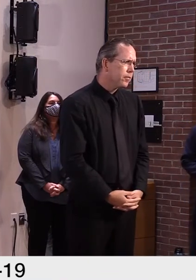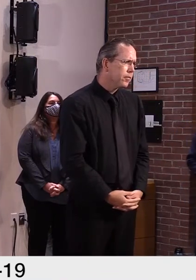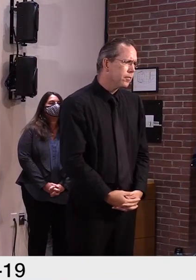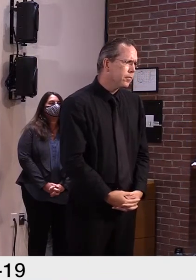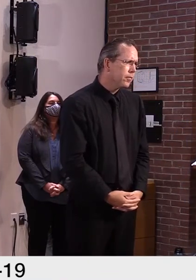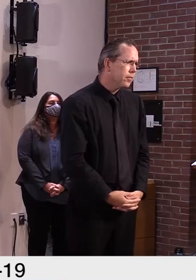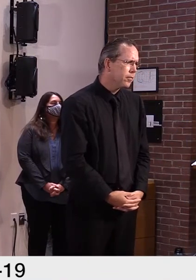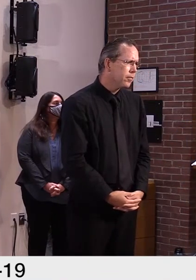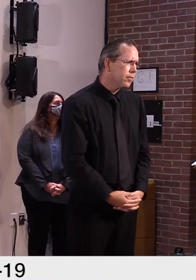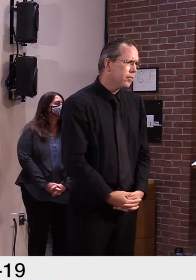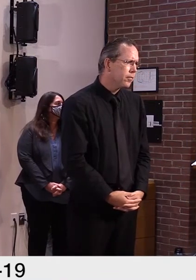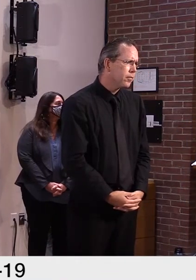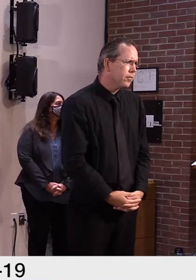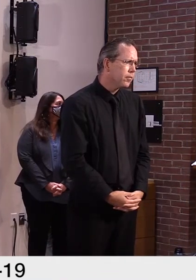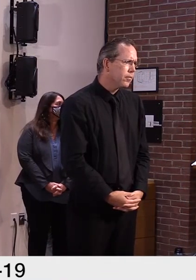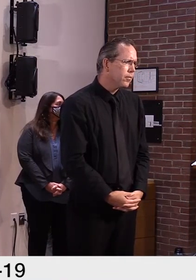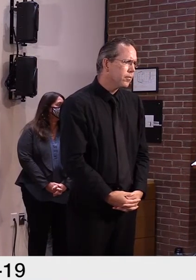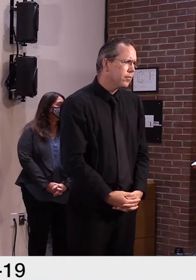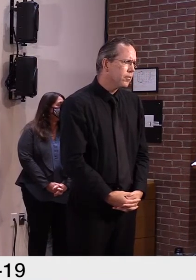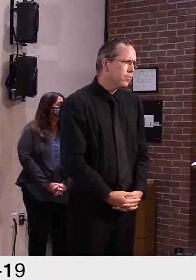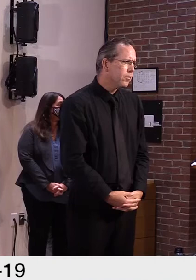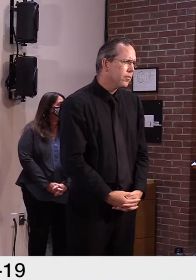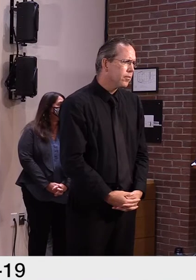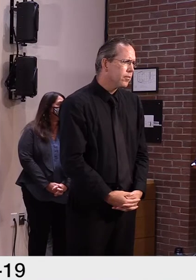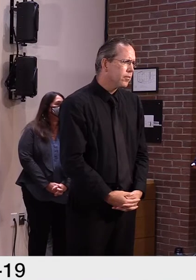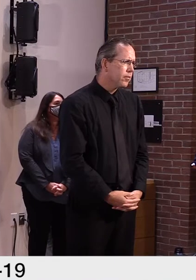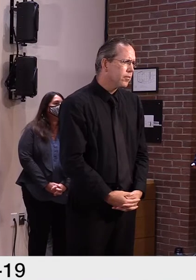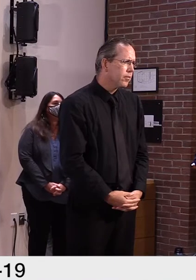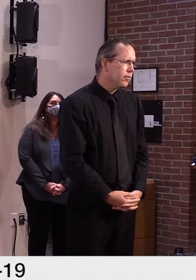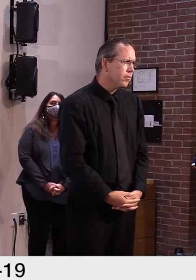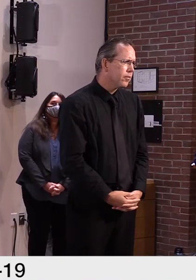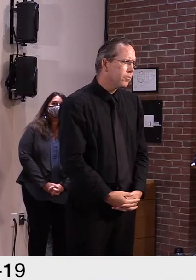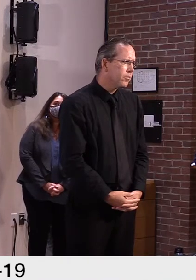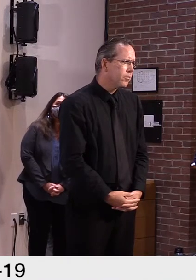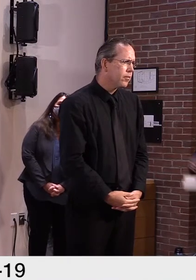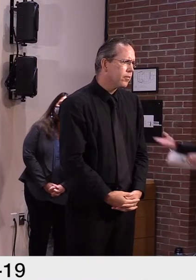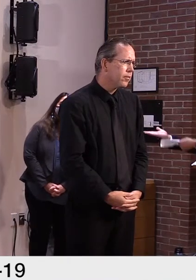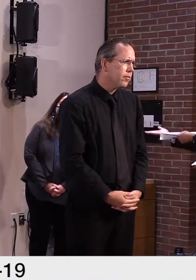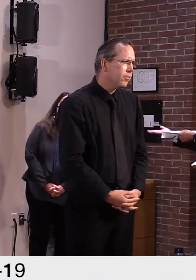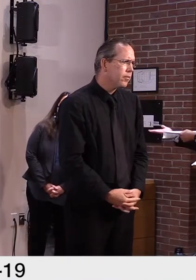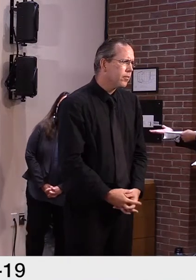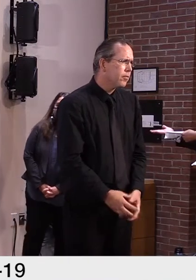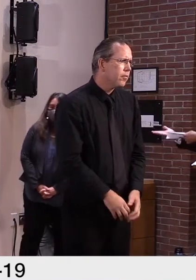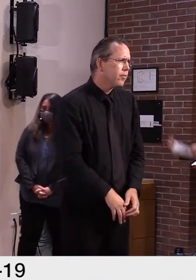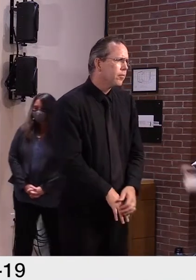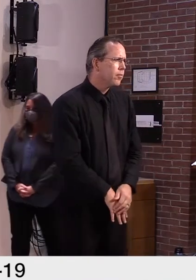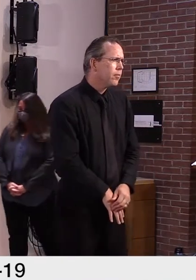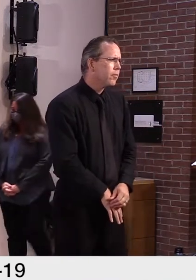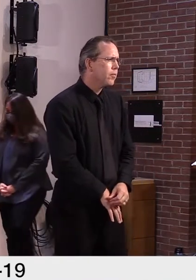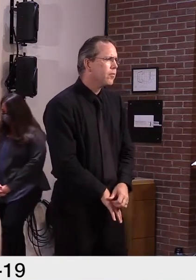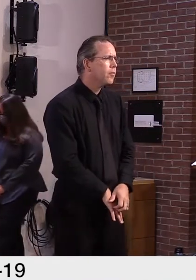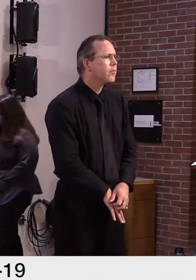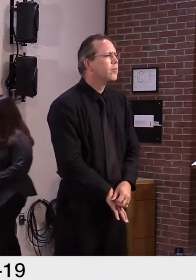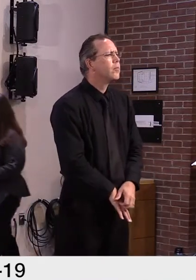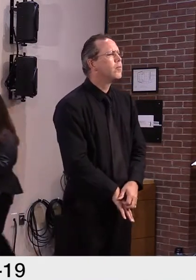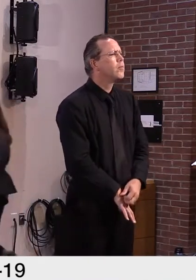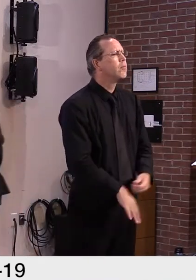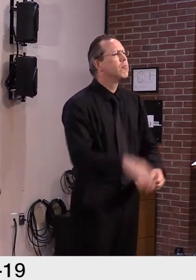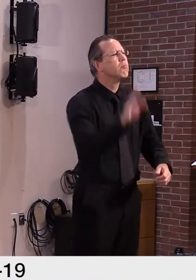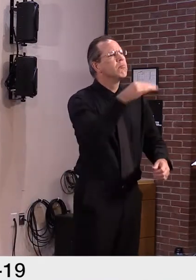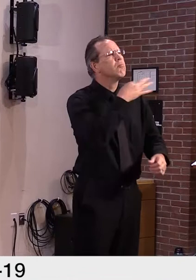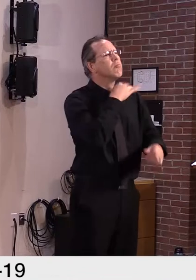some of these. We'll be in an important area, or what that will look like? Yeah, think that's either, I think it's a question for Holly, actually.